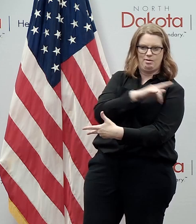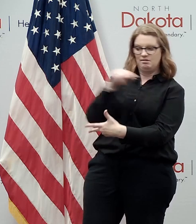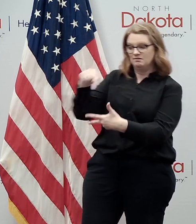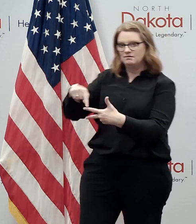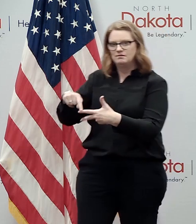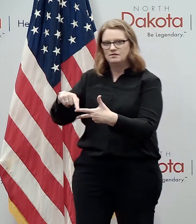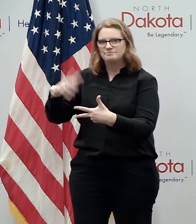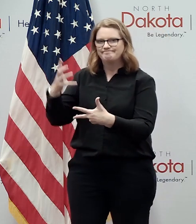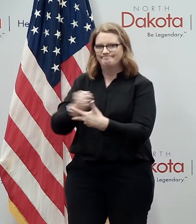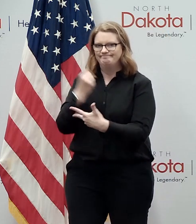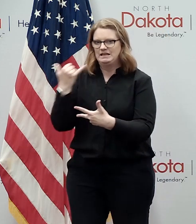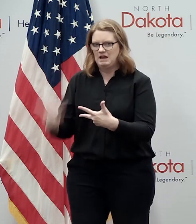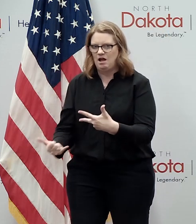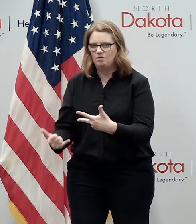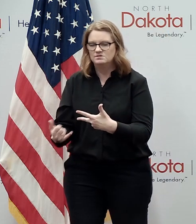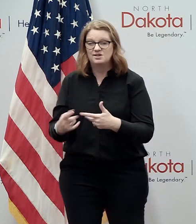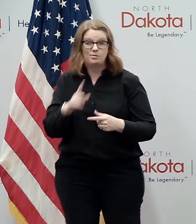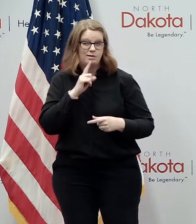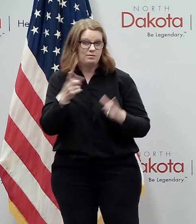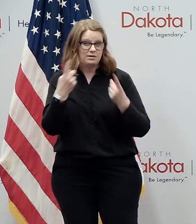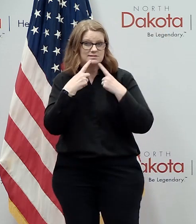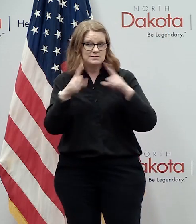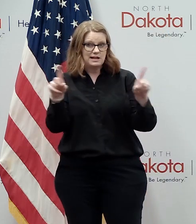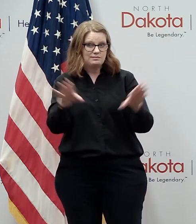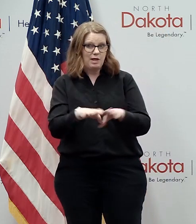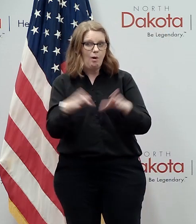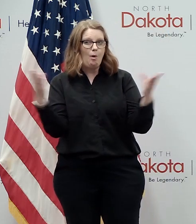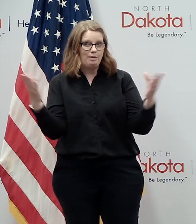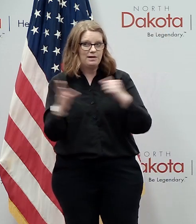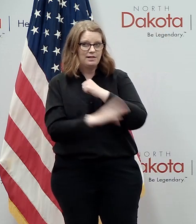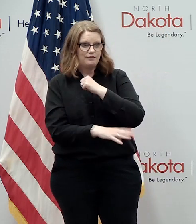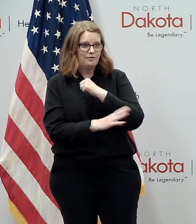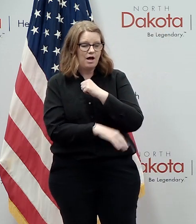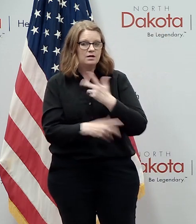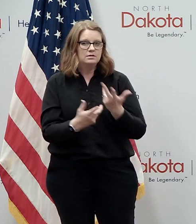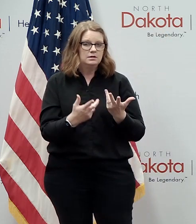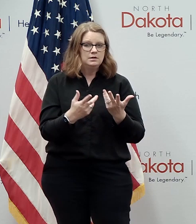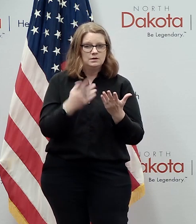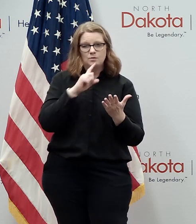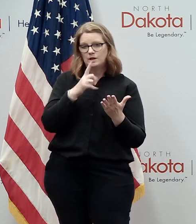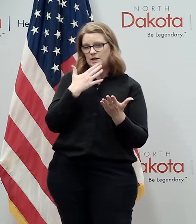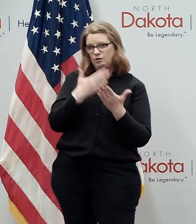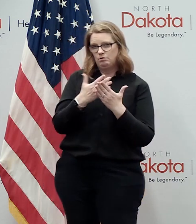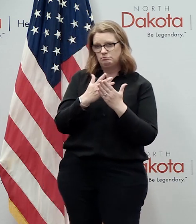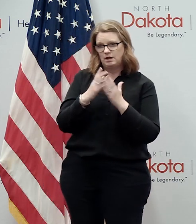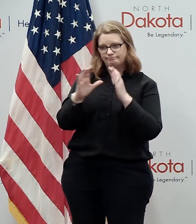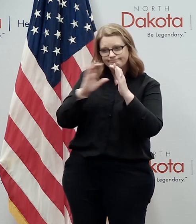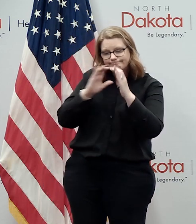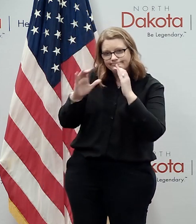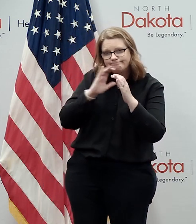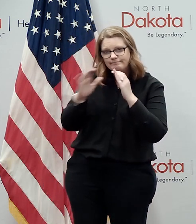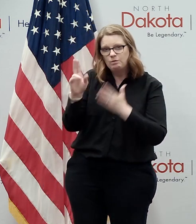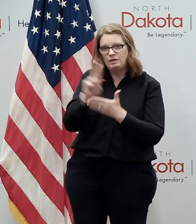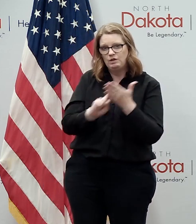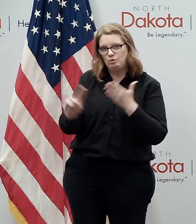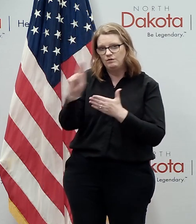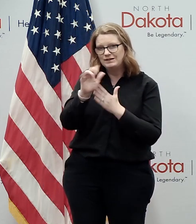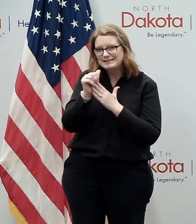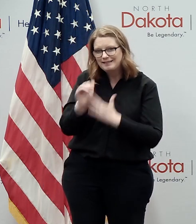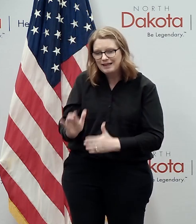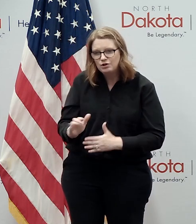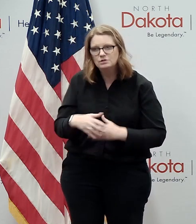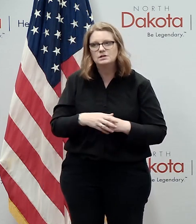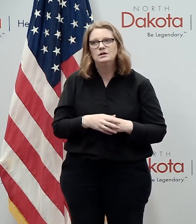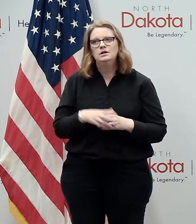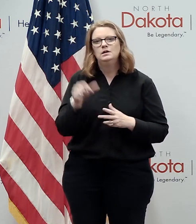to be ready for so we can successfully open uh in the fall we've had good conversations with uh university leaders a great call